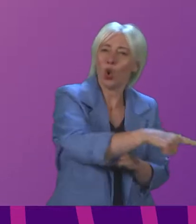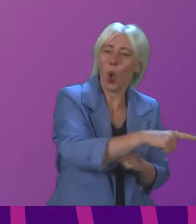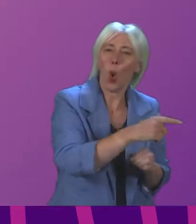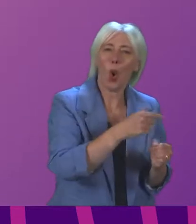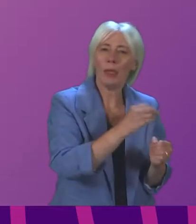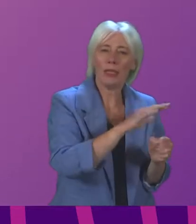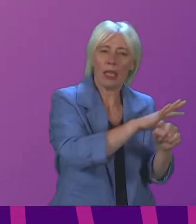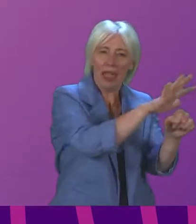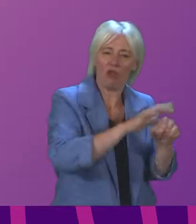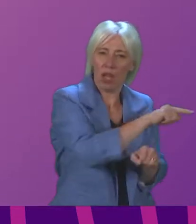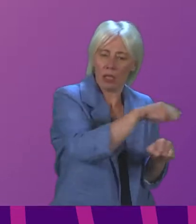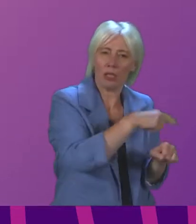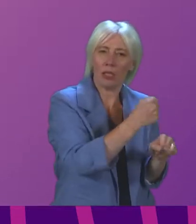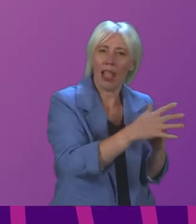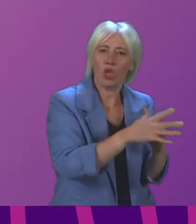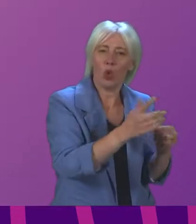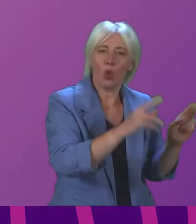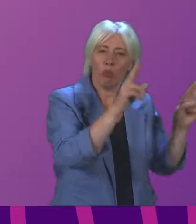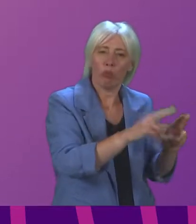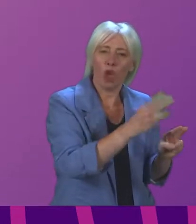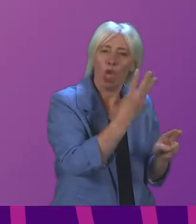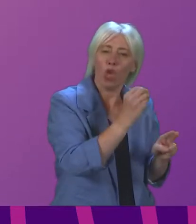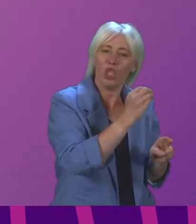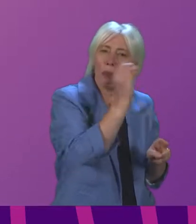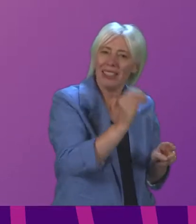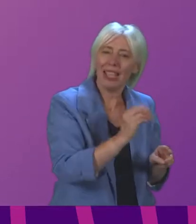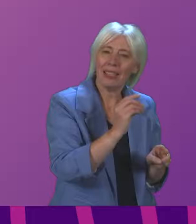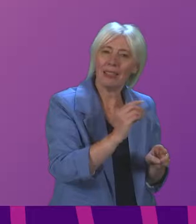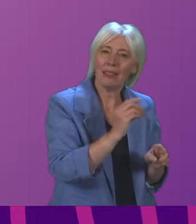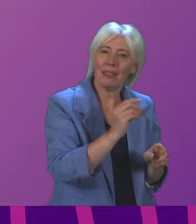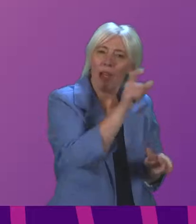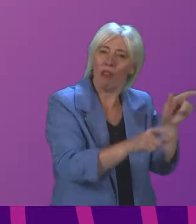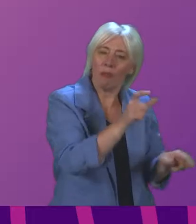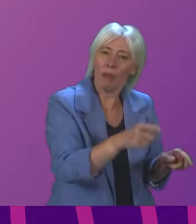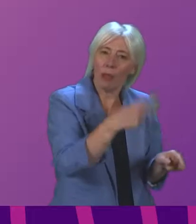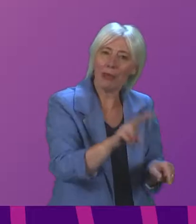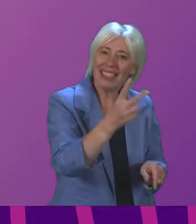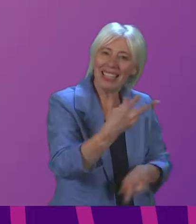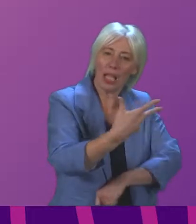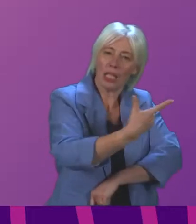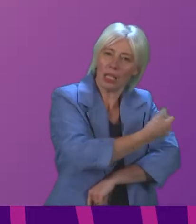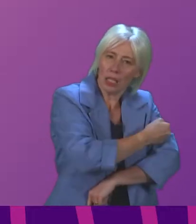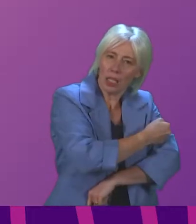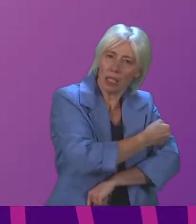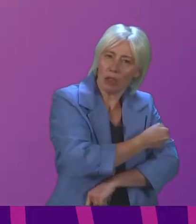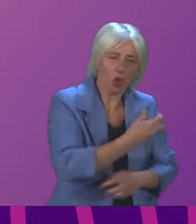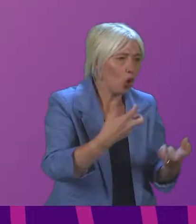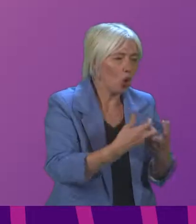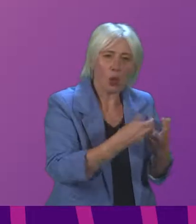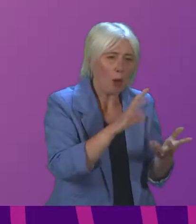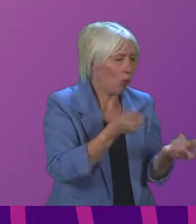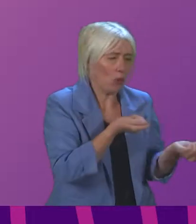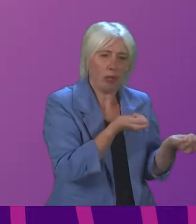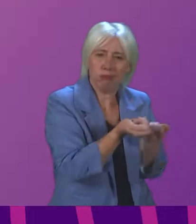Hall and the city centre east, where less than 30% of people have actually had a second dose. How can we get on top of this?